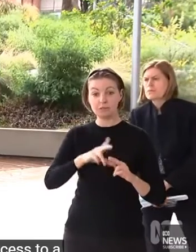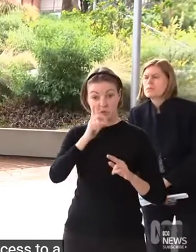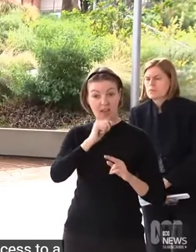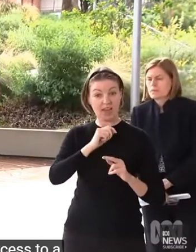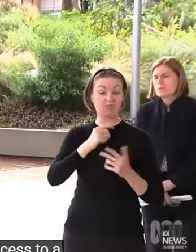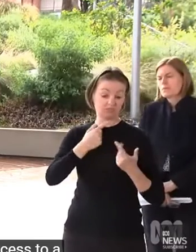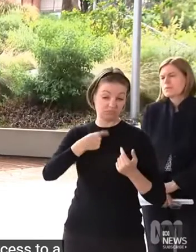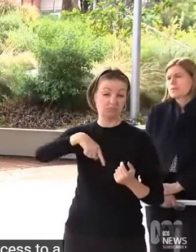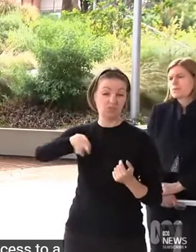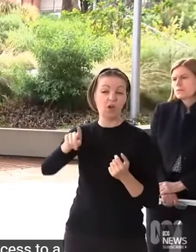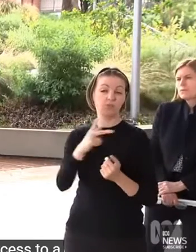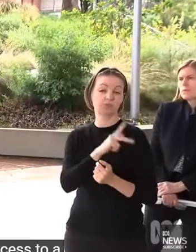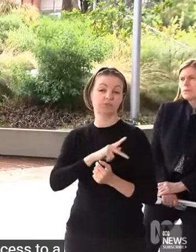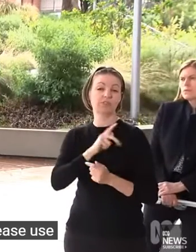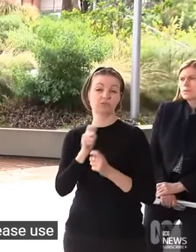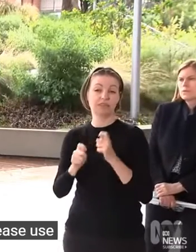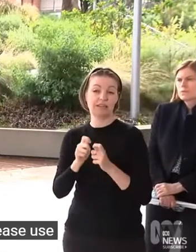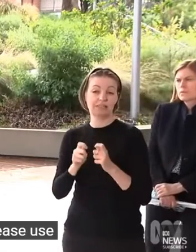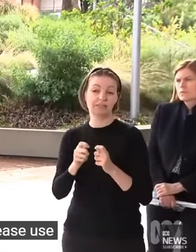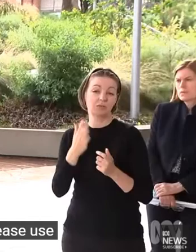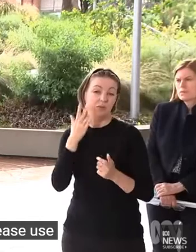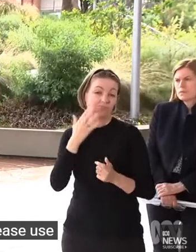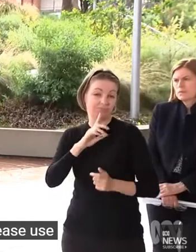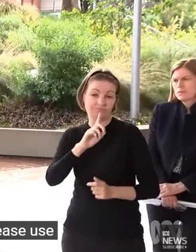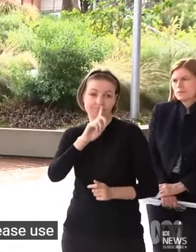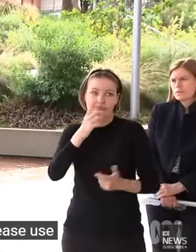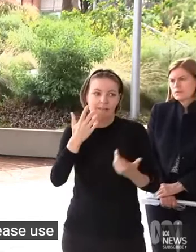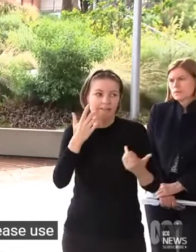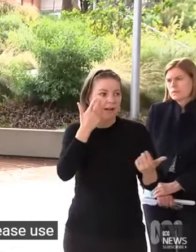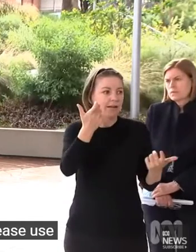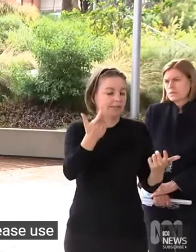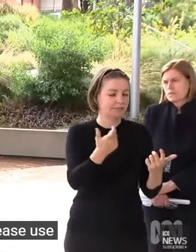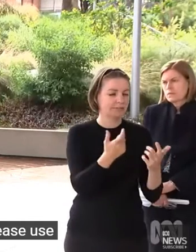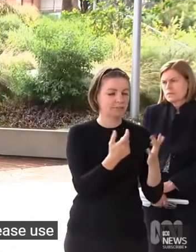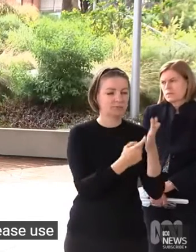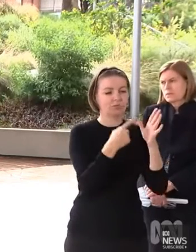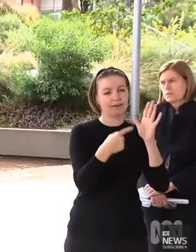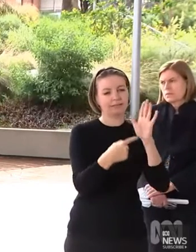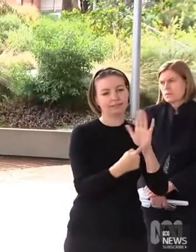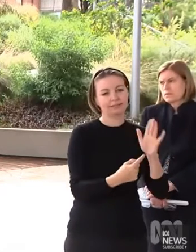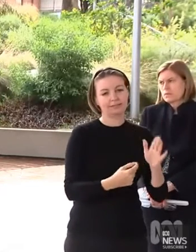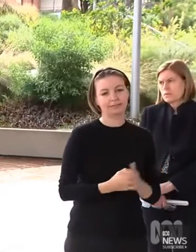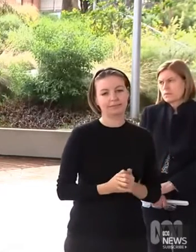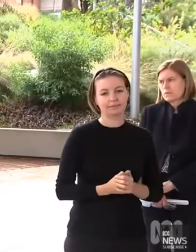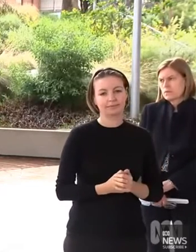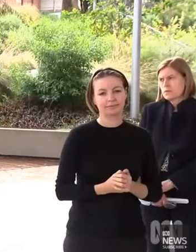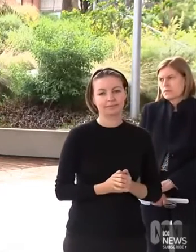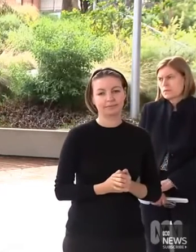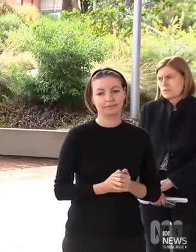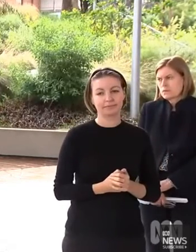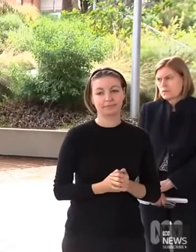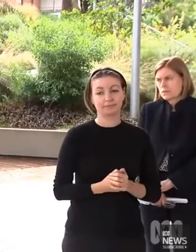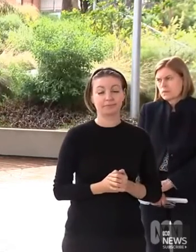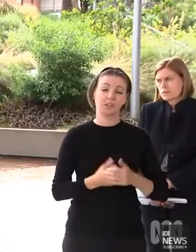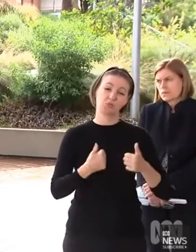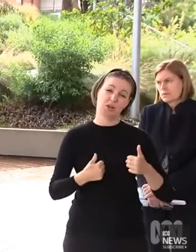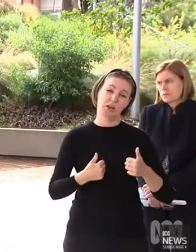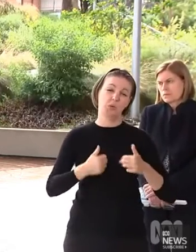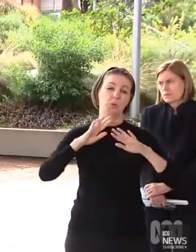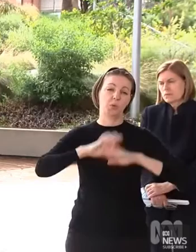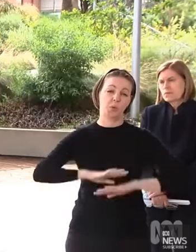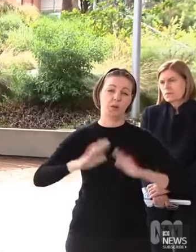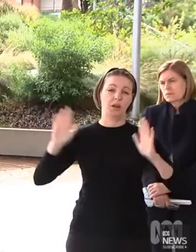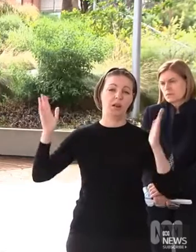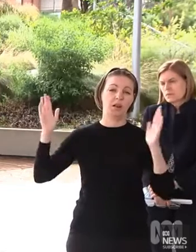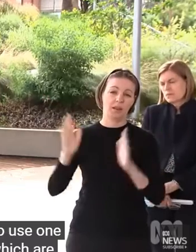not, continue to use one of those PCR tests, which are available free. What's pleasing as well is those queues have subsided. We're also